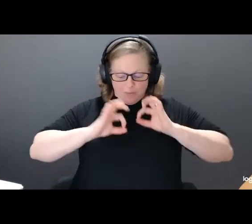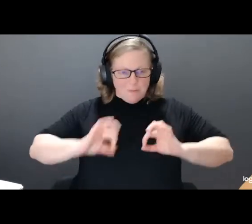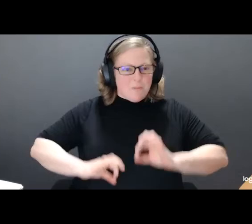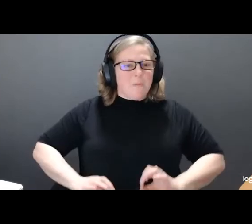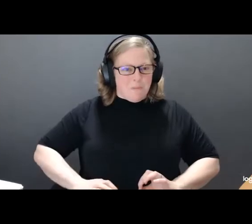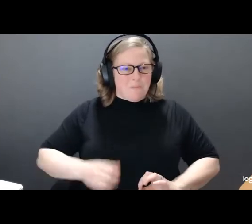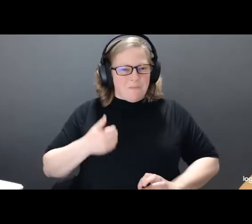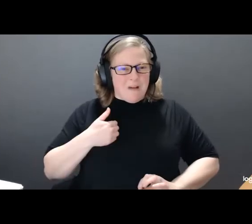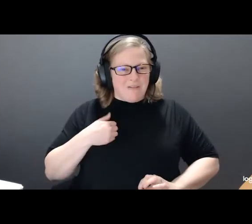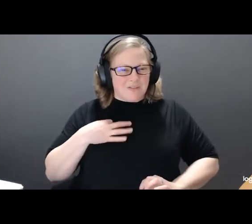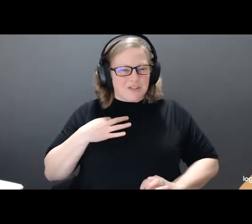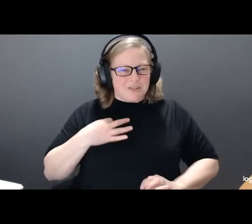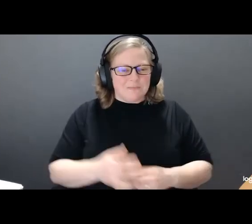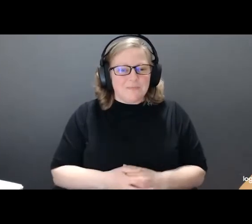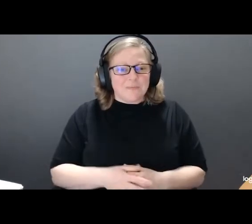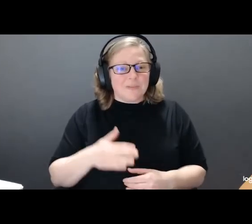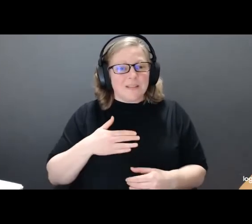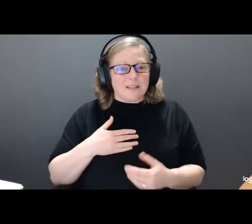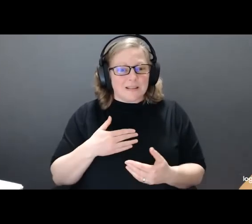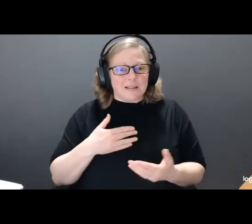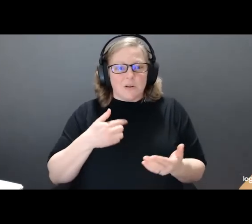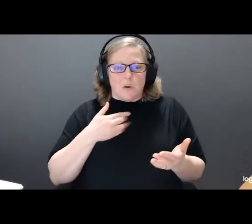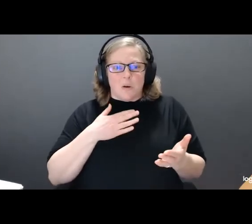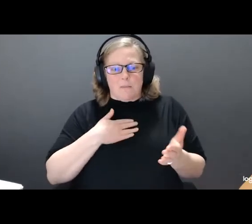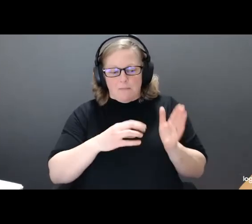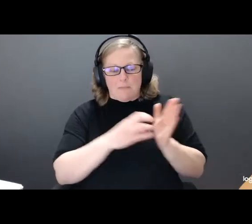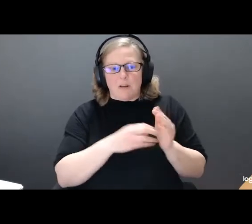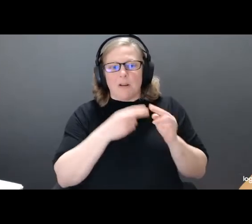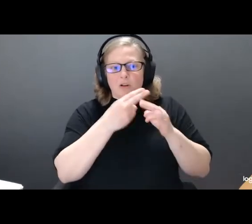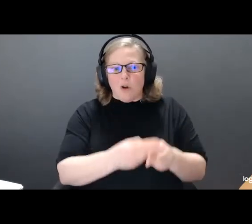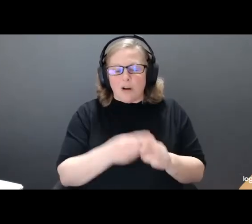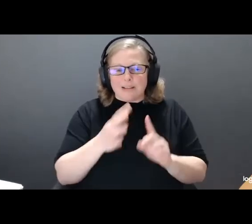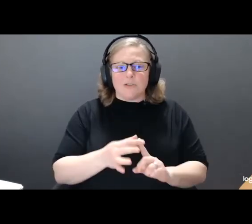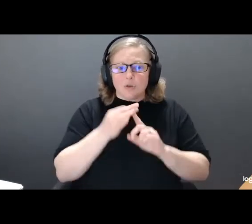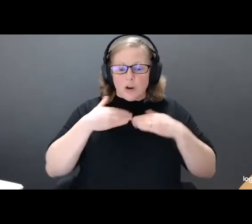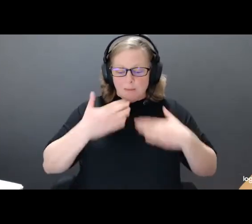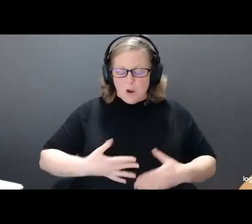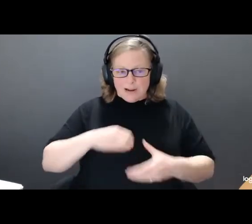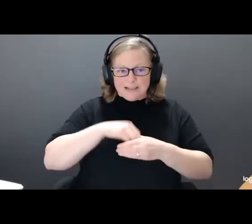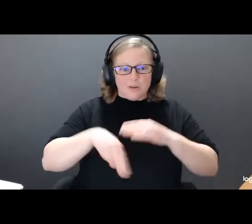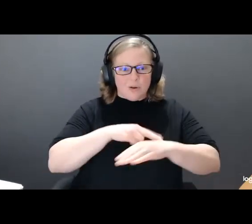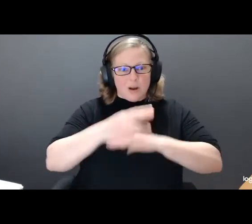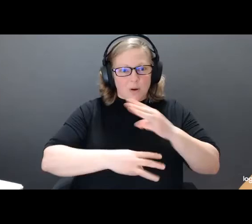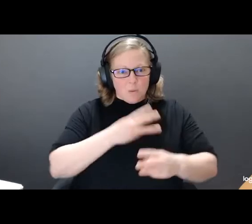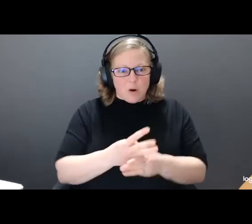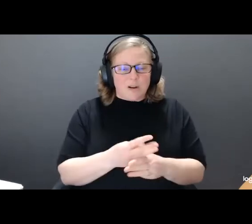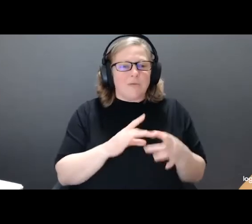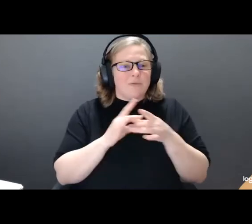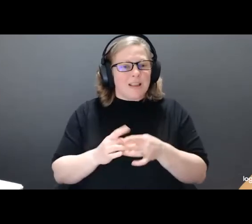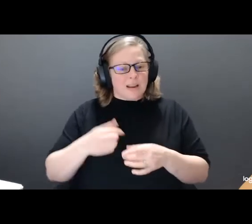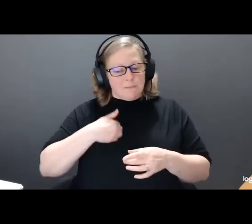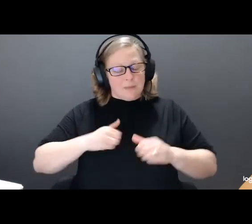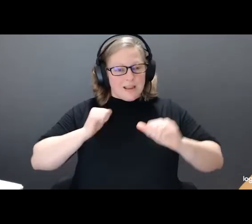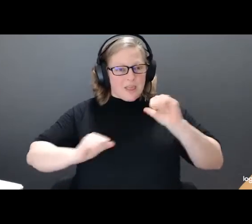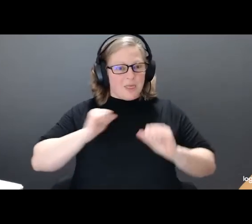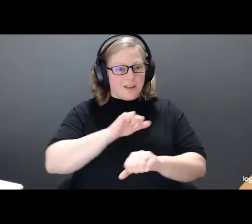My piece is called Extraordinary Bodies in an Ordinary World. It's about being a theatre artist with a disability. To